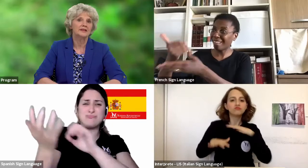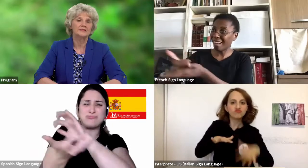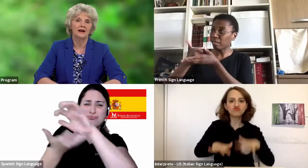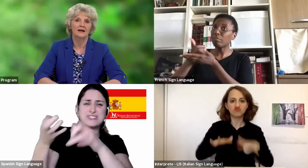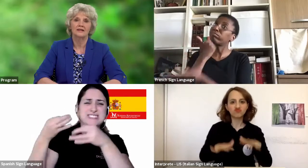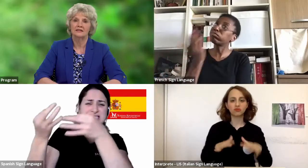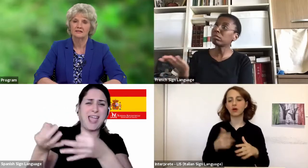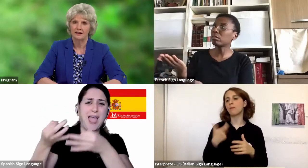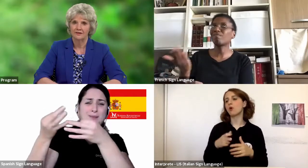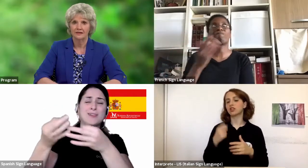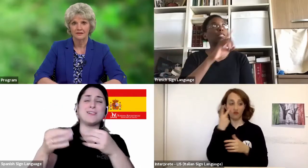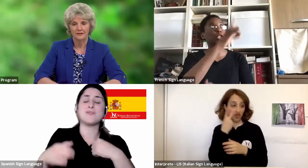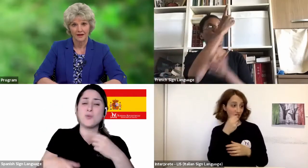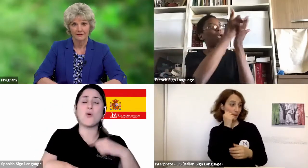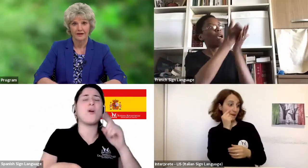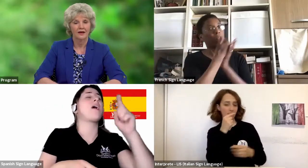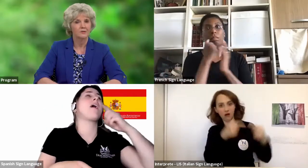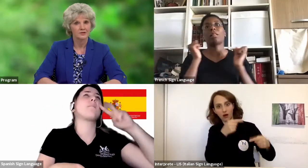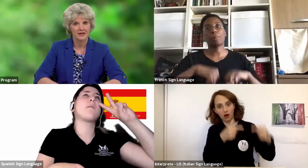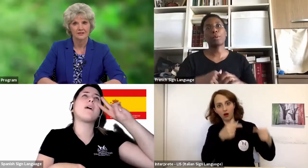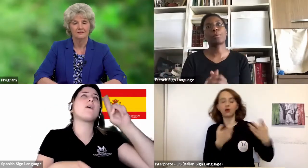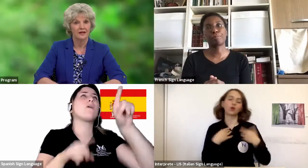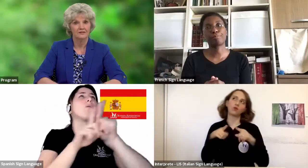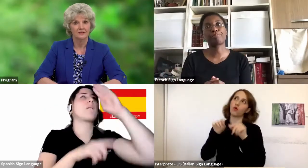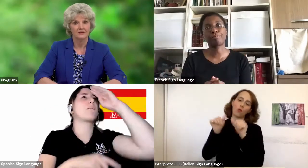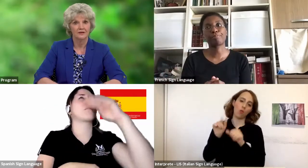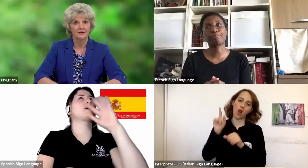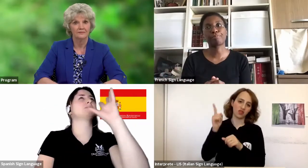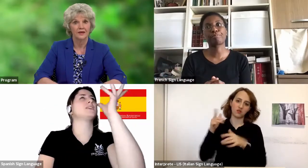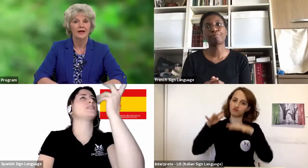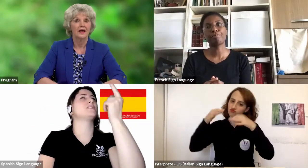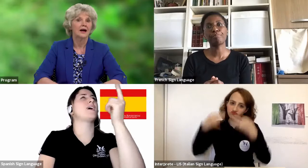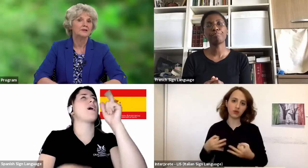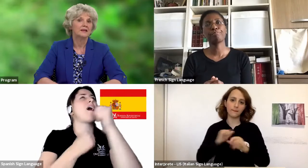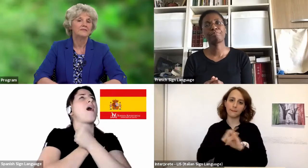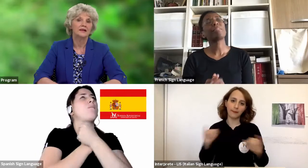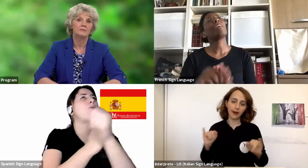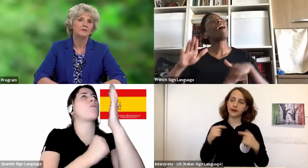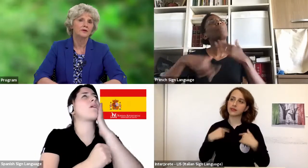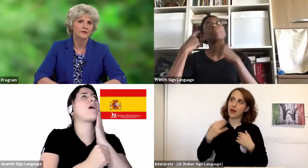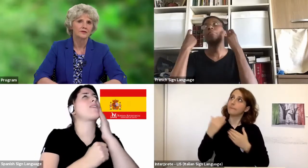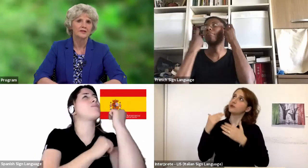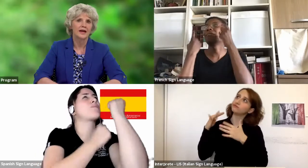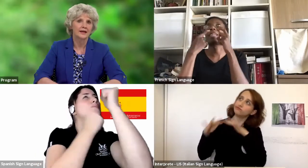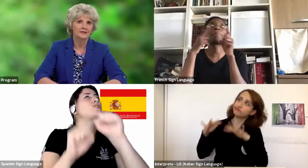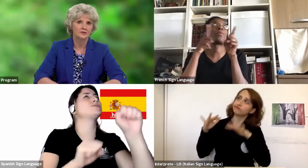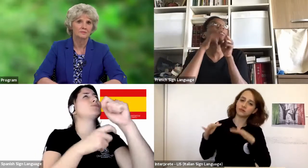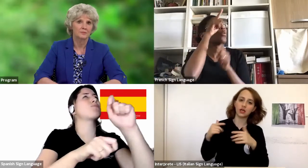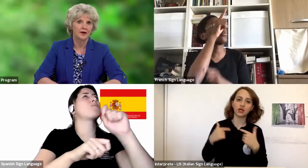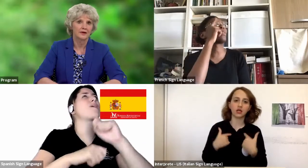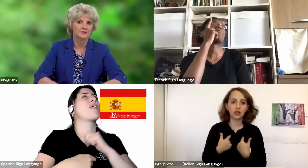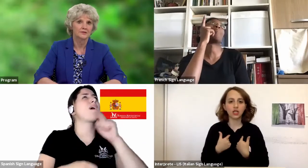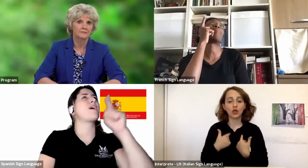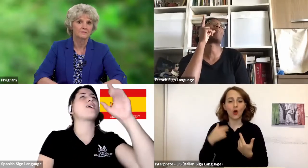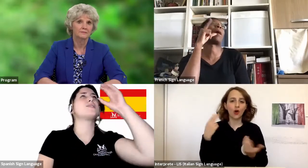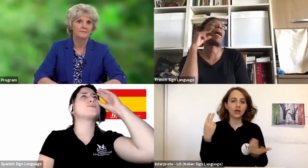experience God as a loving, caring, and protective Heavenly Father. I believed that He both heard and answered my